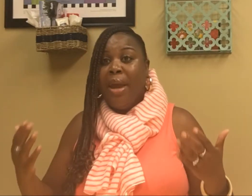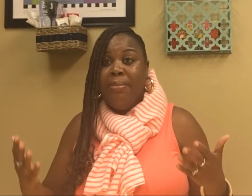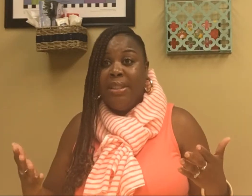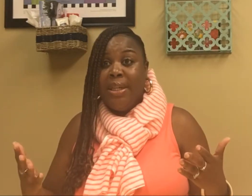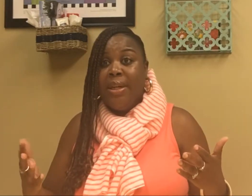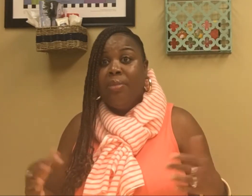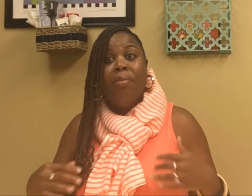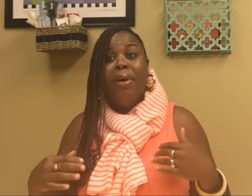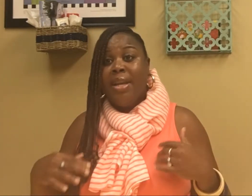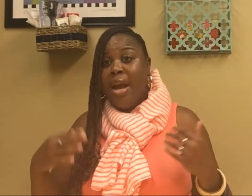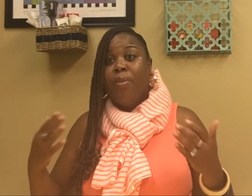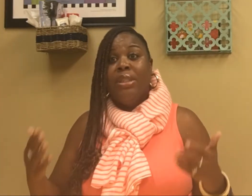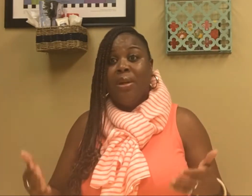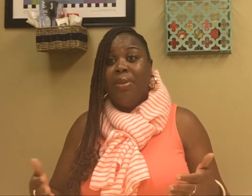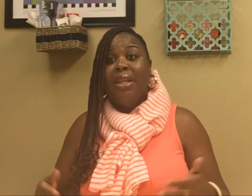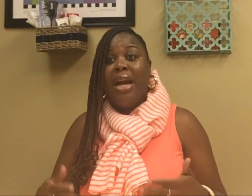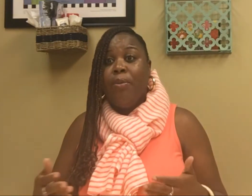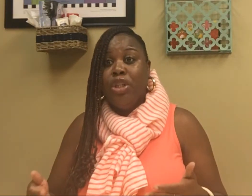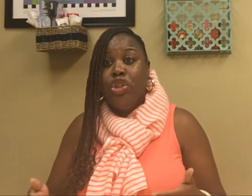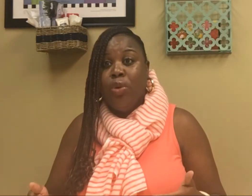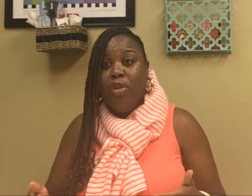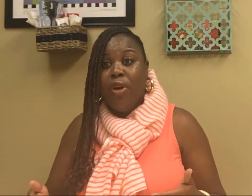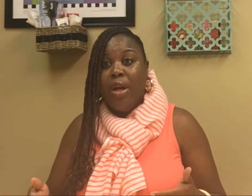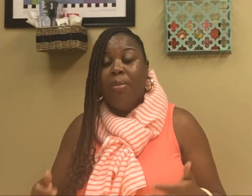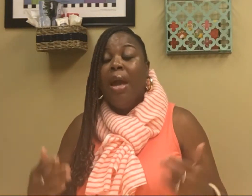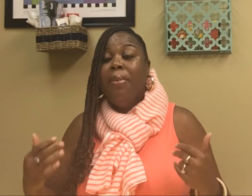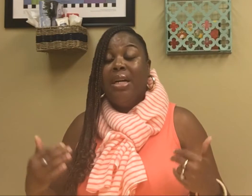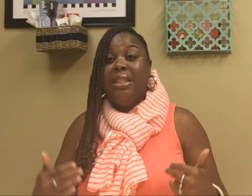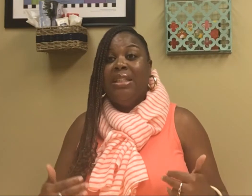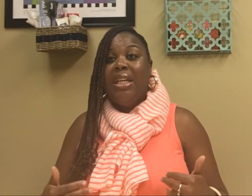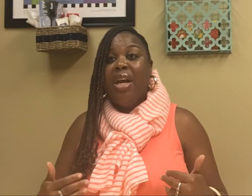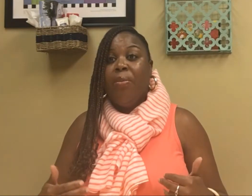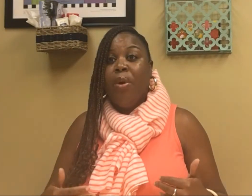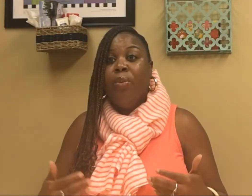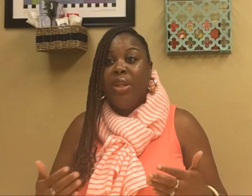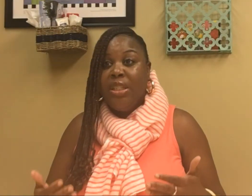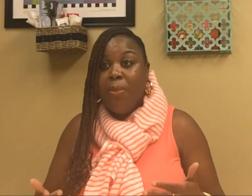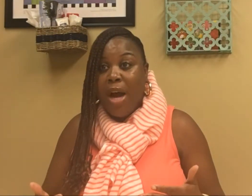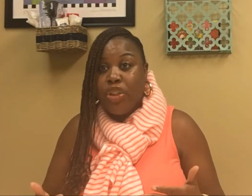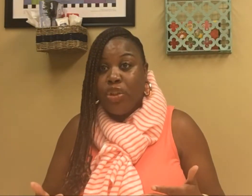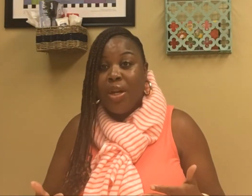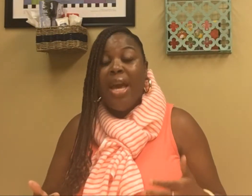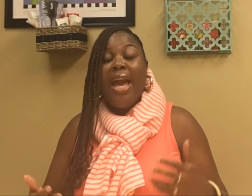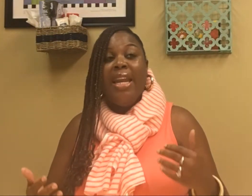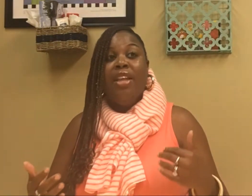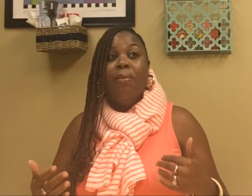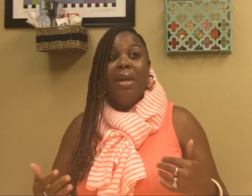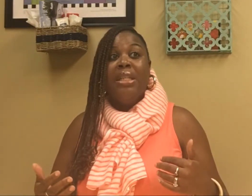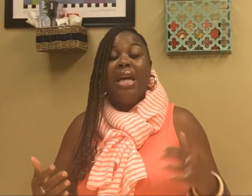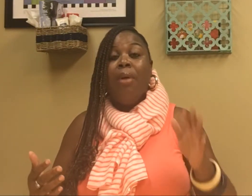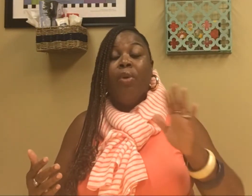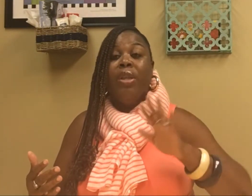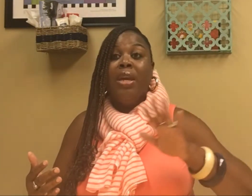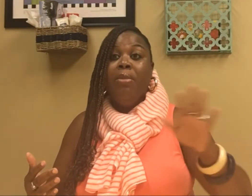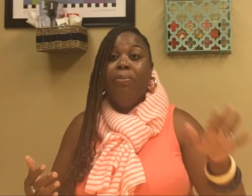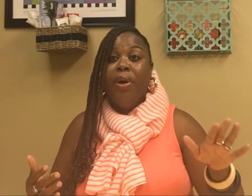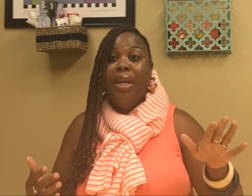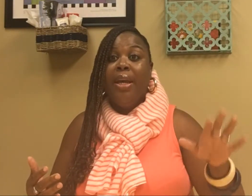baby sit up, but that was something that I was doing for him because it did help him with his posture. And in the meantime, rather than me putting